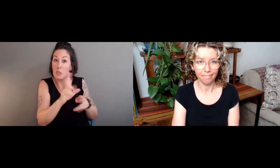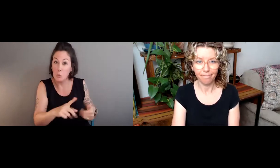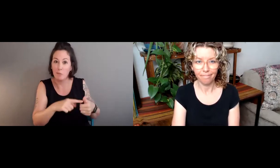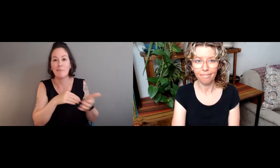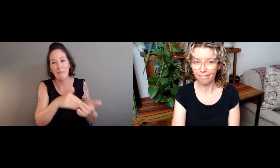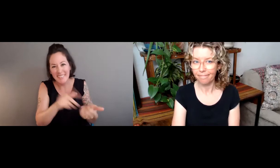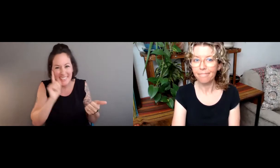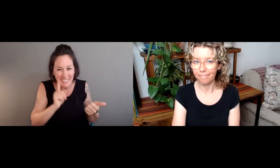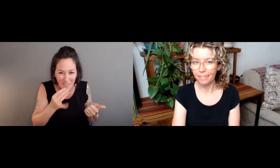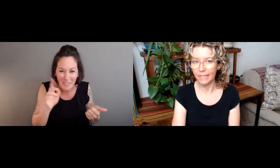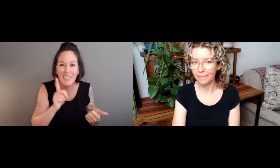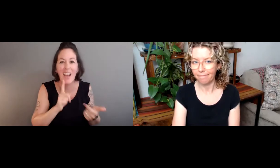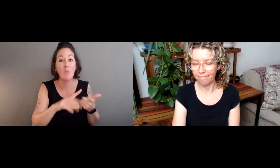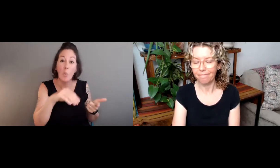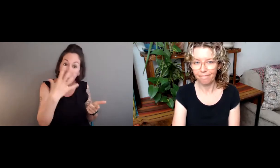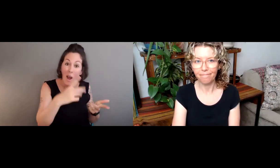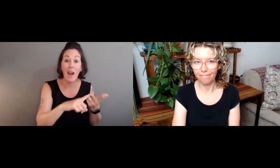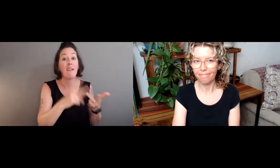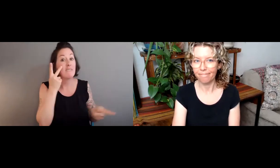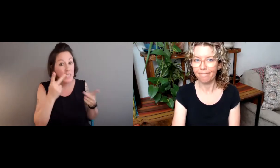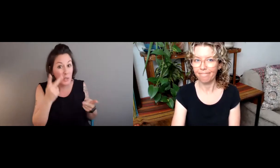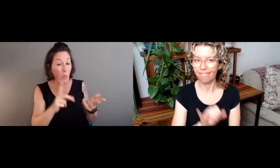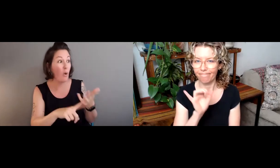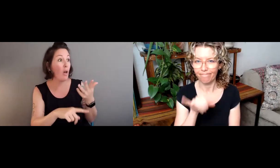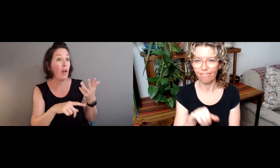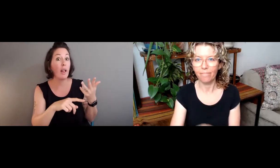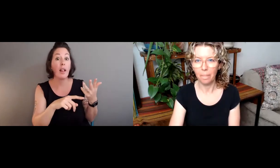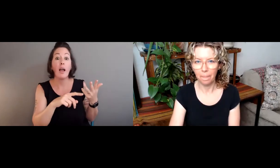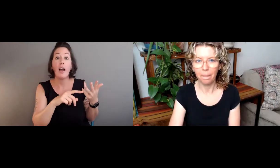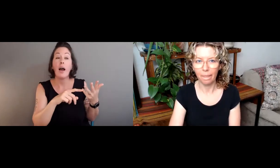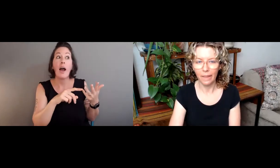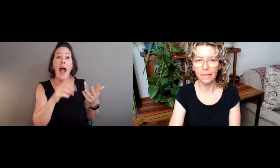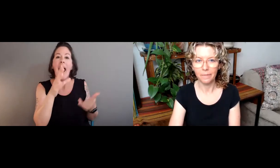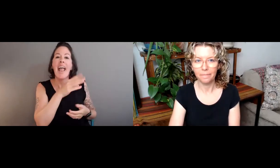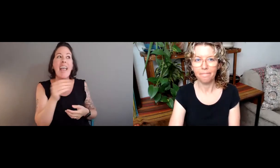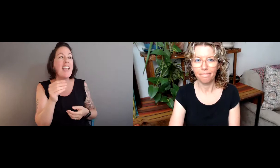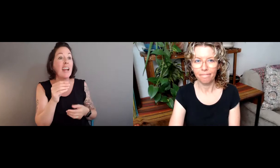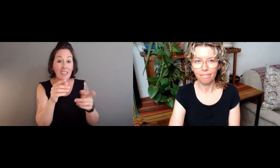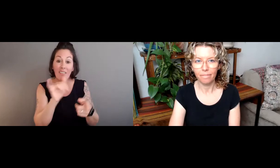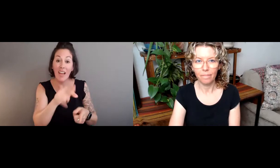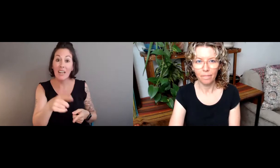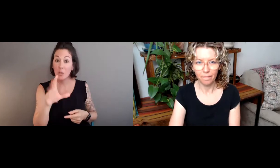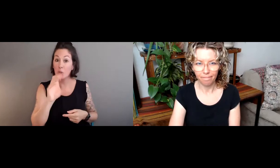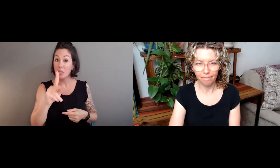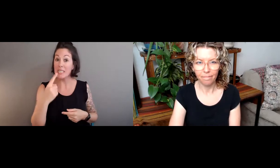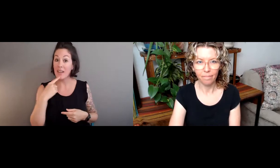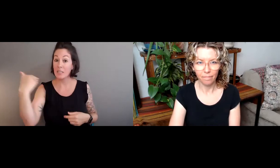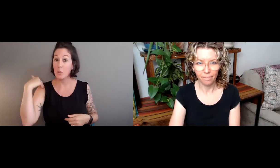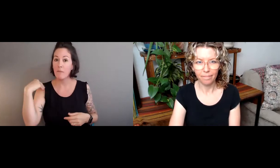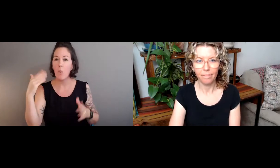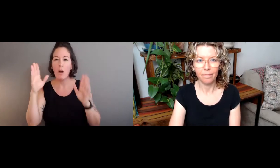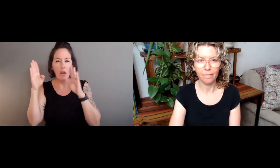which is based on a very small group of language users, often deaf of deaf, white